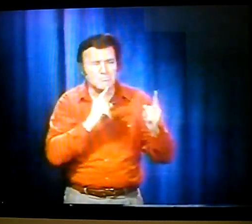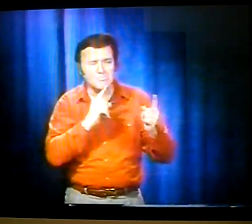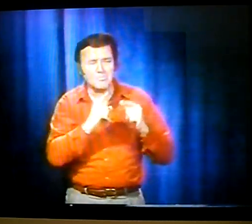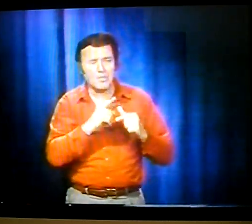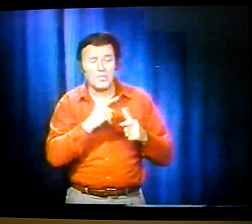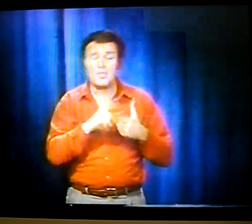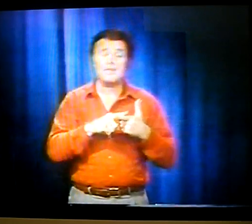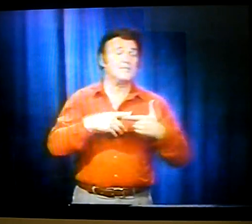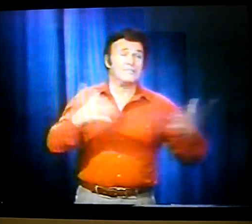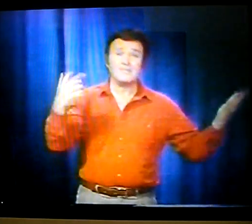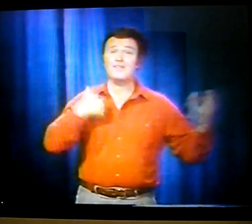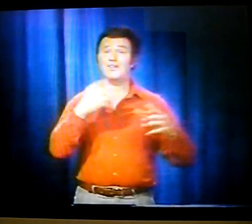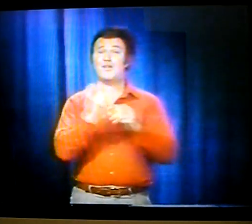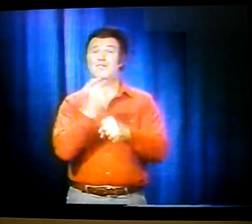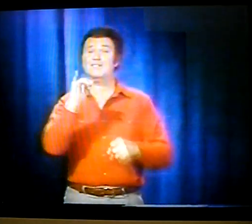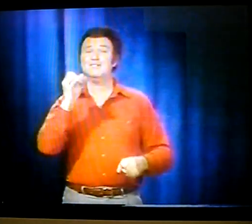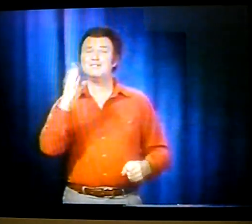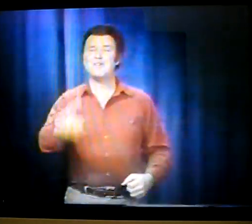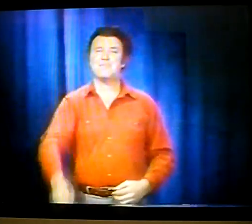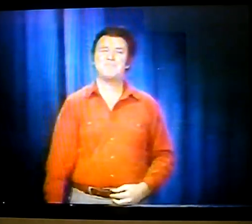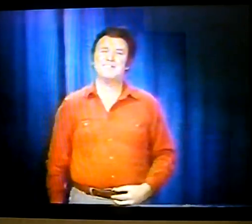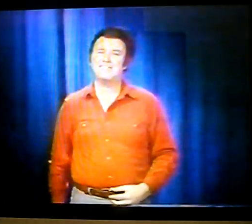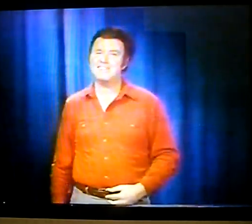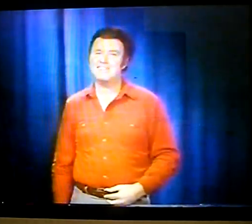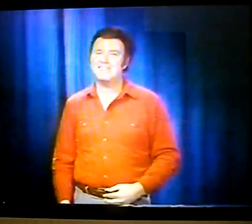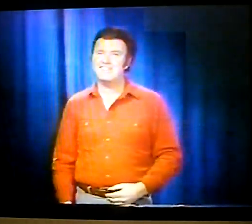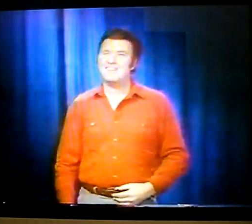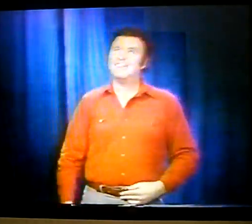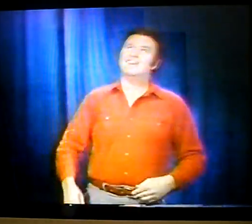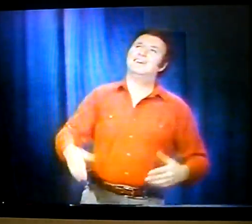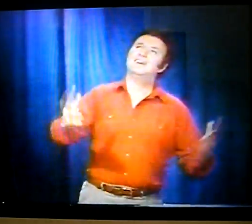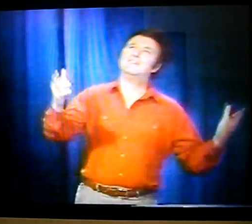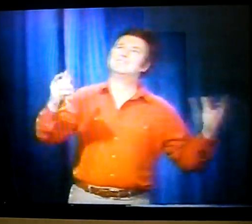So he began talking. We chatted back and forth, and I got the job.